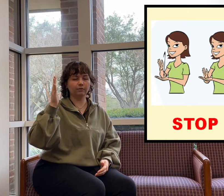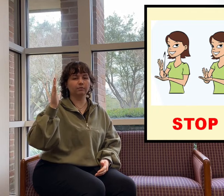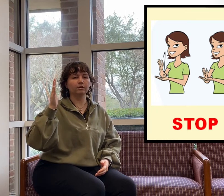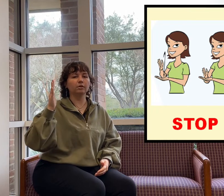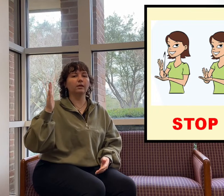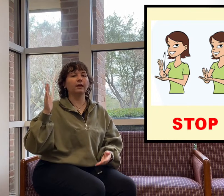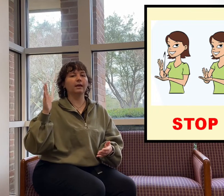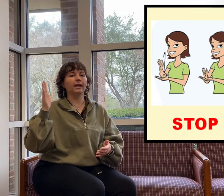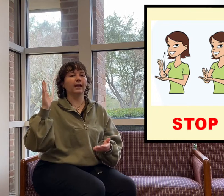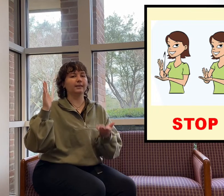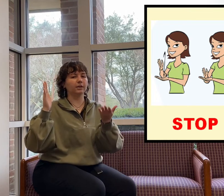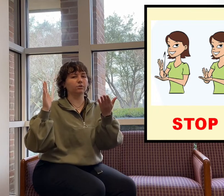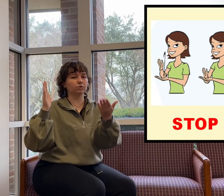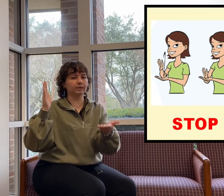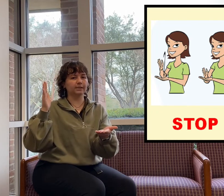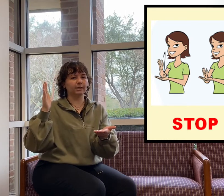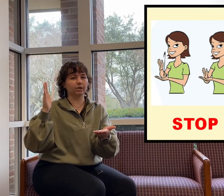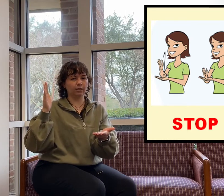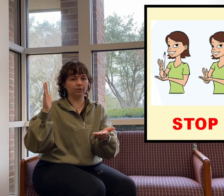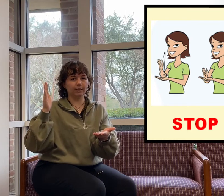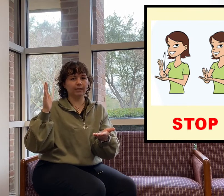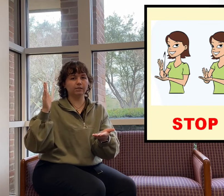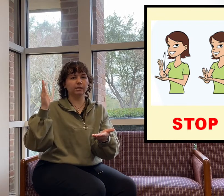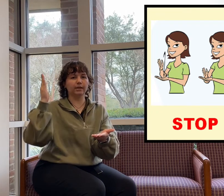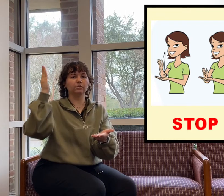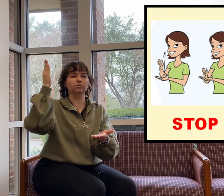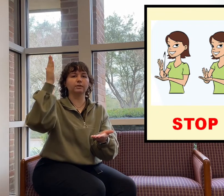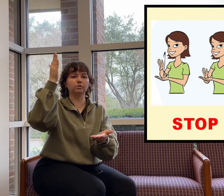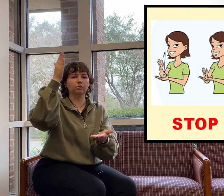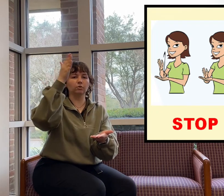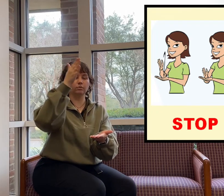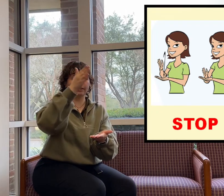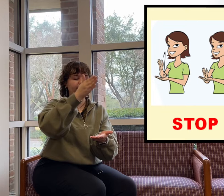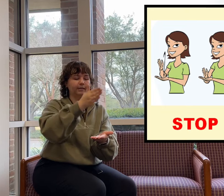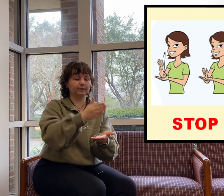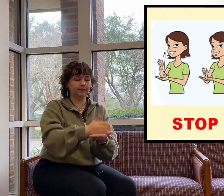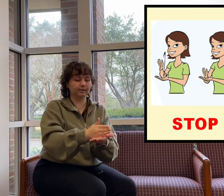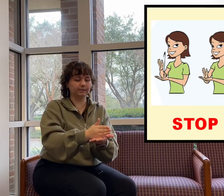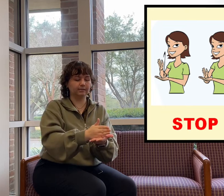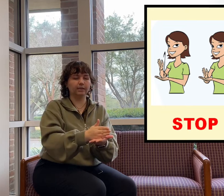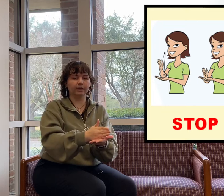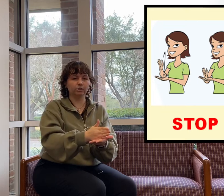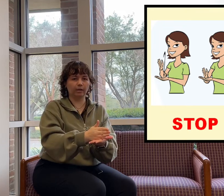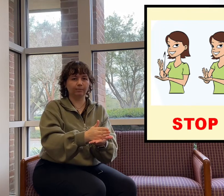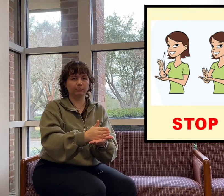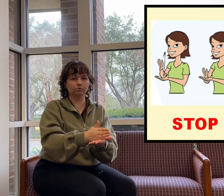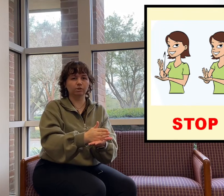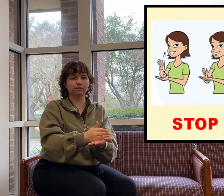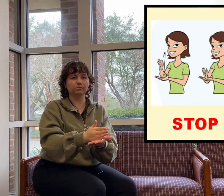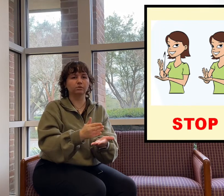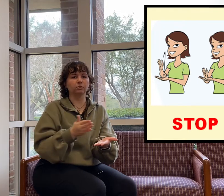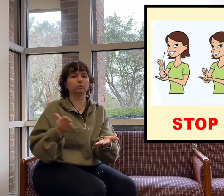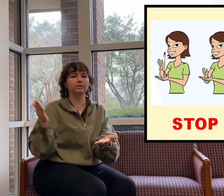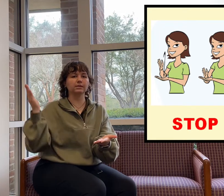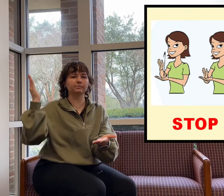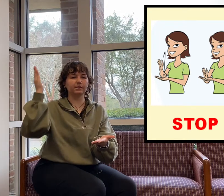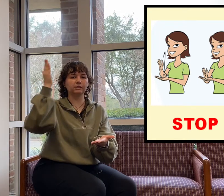and then you're going to take your other hand and you're going to go like this, like a chopping motion. So this means